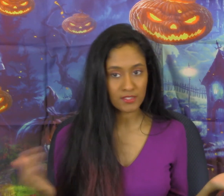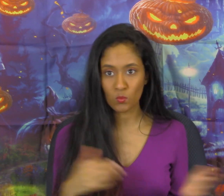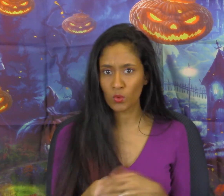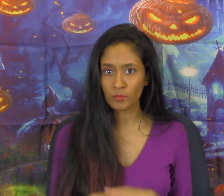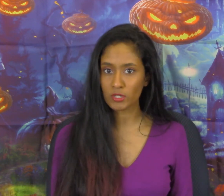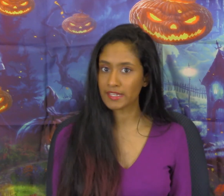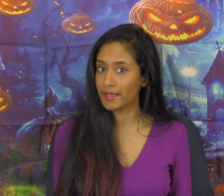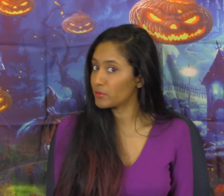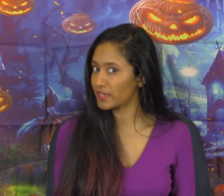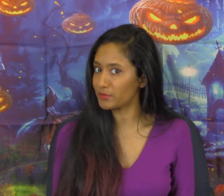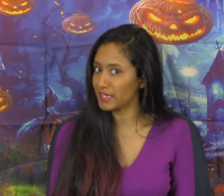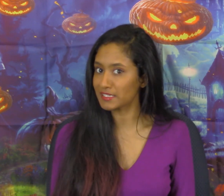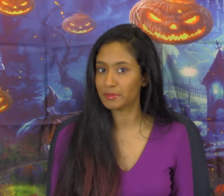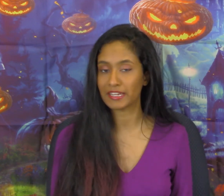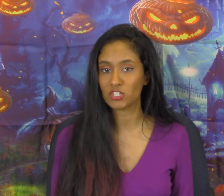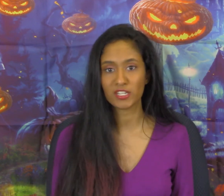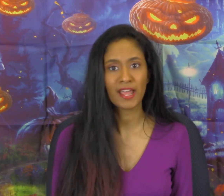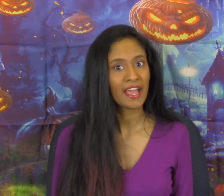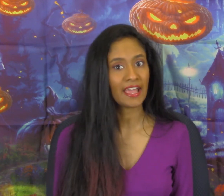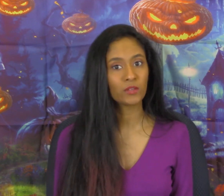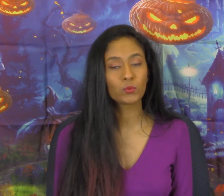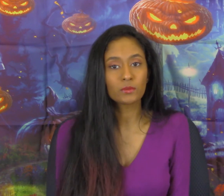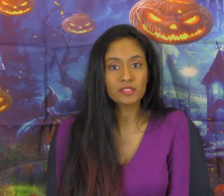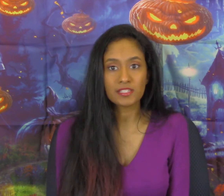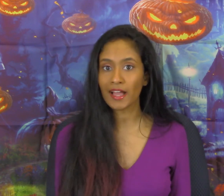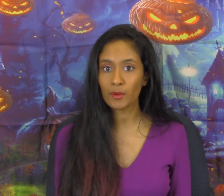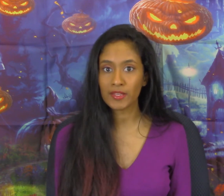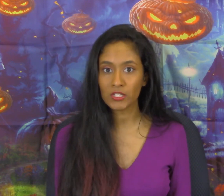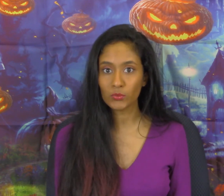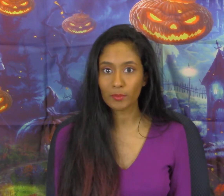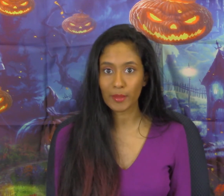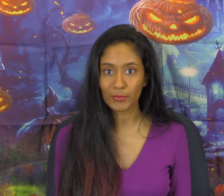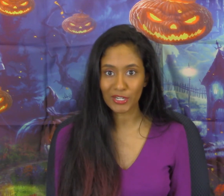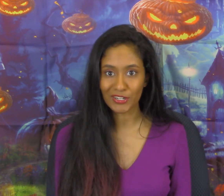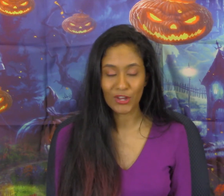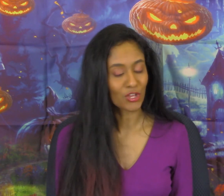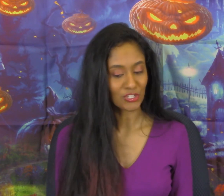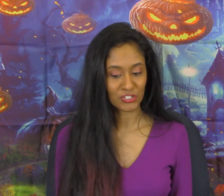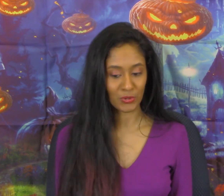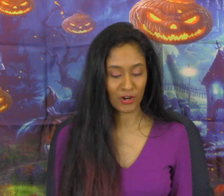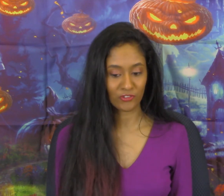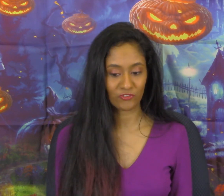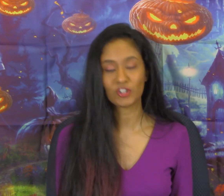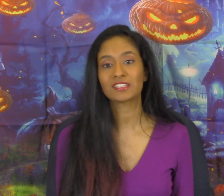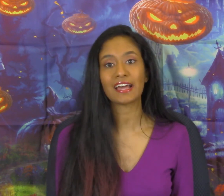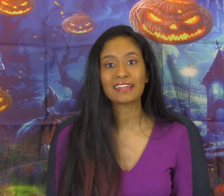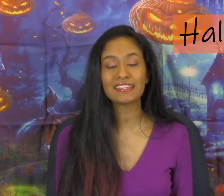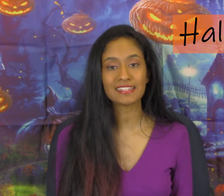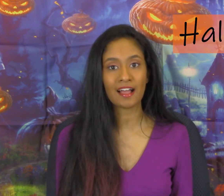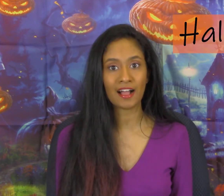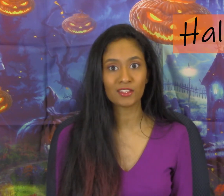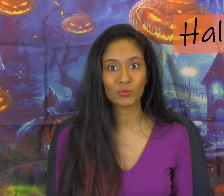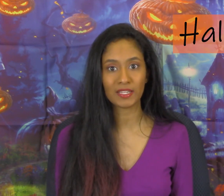one more time without the explanation and we will see how many you remember So our first sign is Halloween